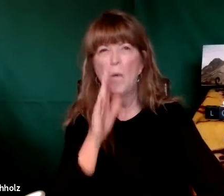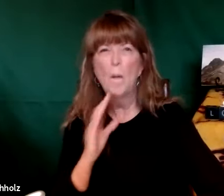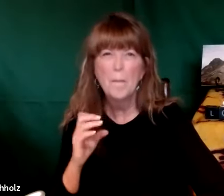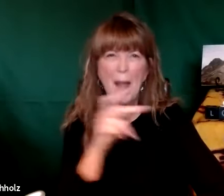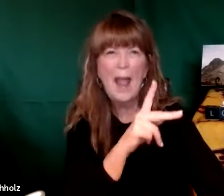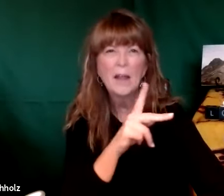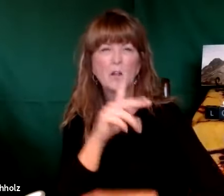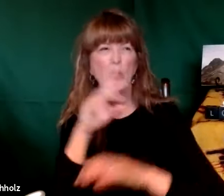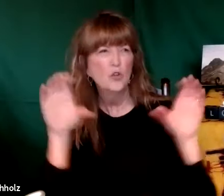do you ever think okay